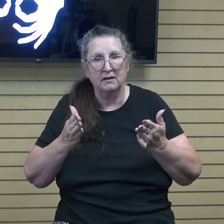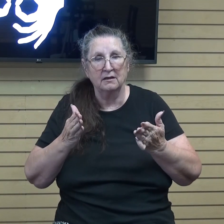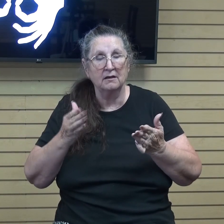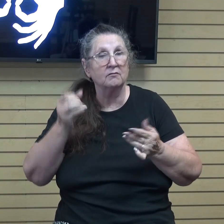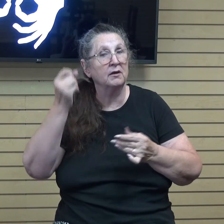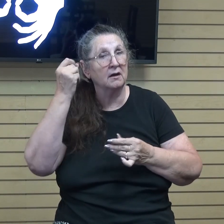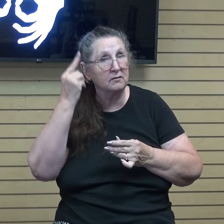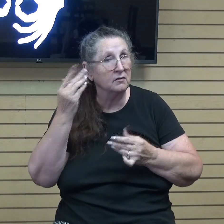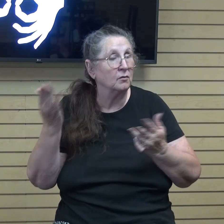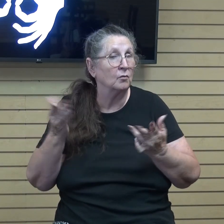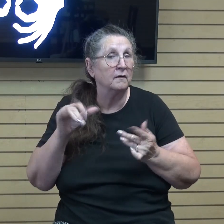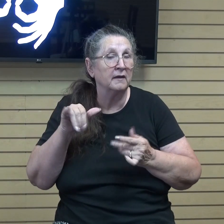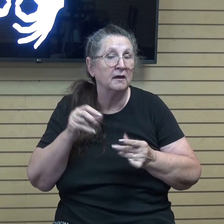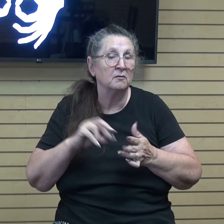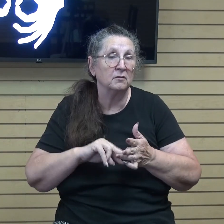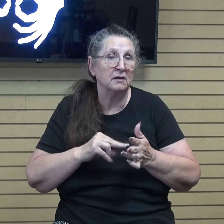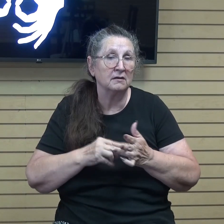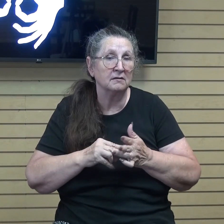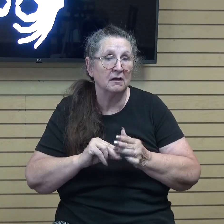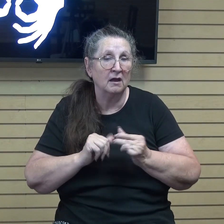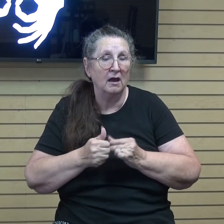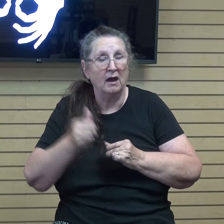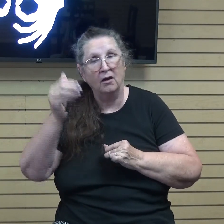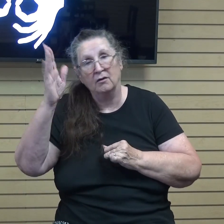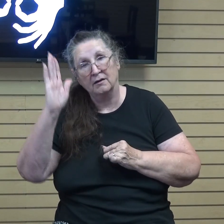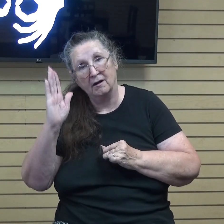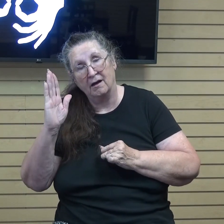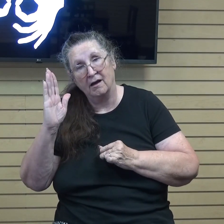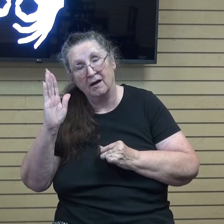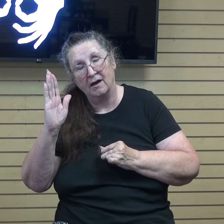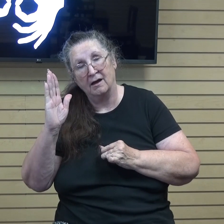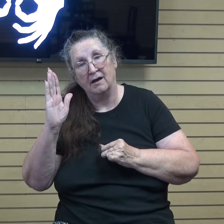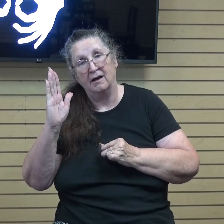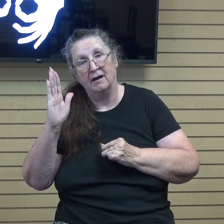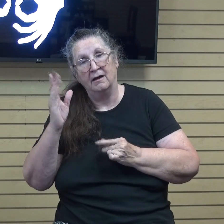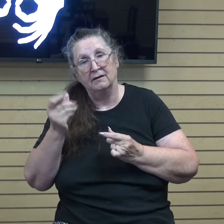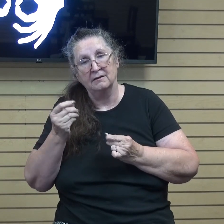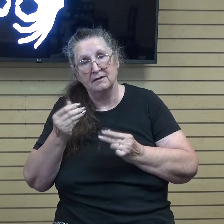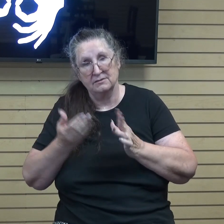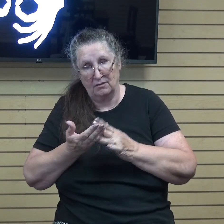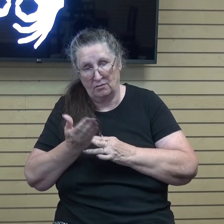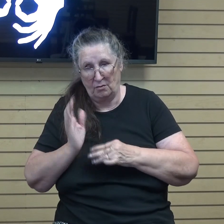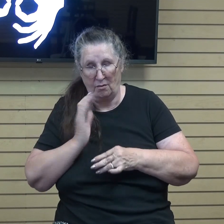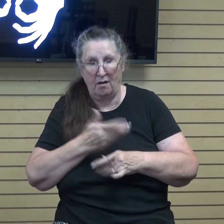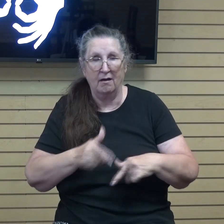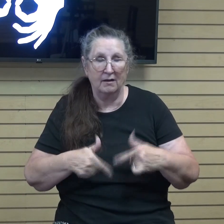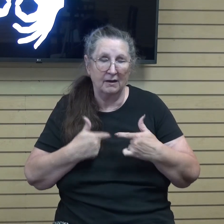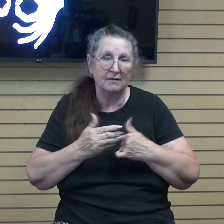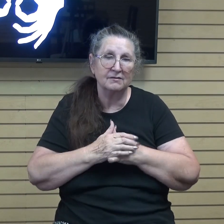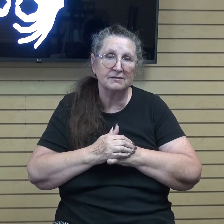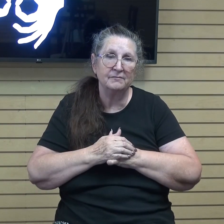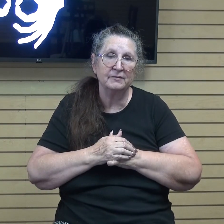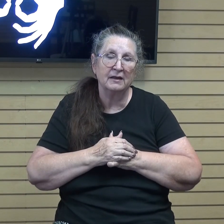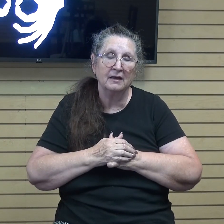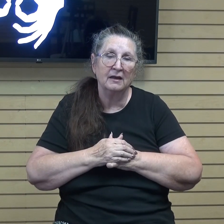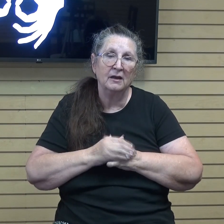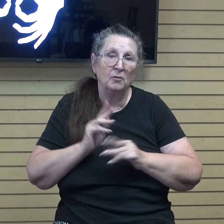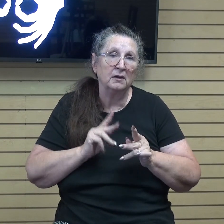and how God does it through us. Now folks, here's the passage